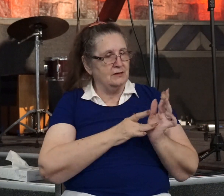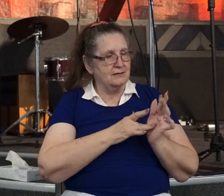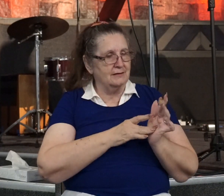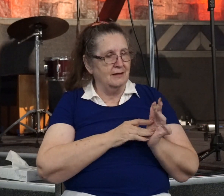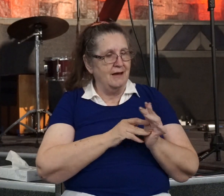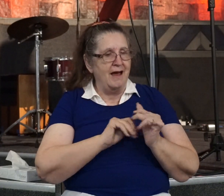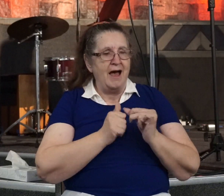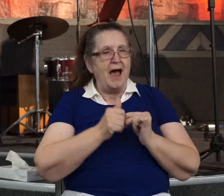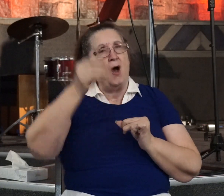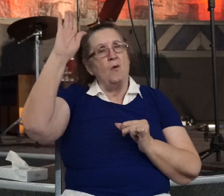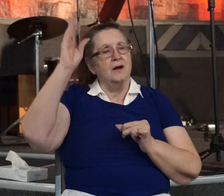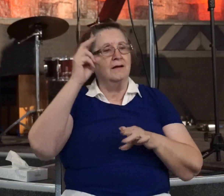lead countless peoples to Christ